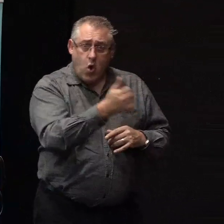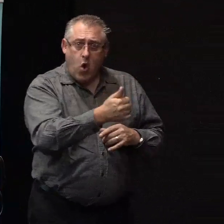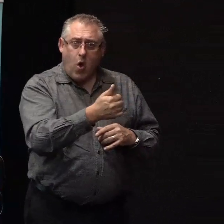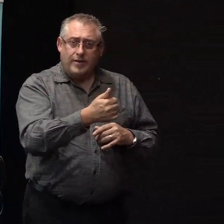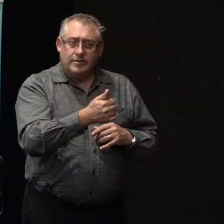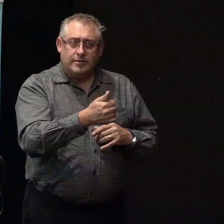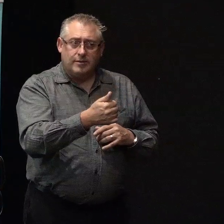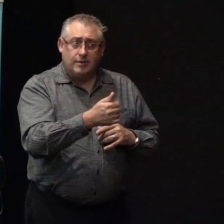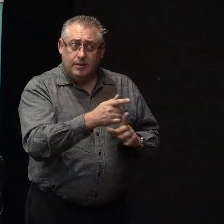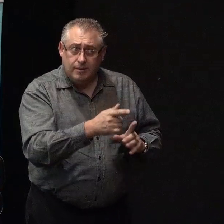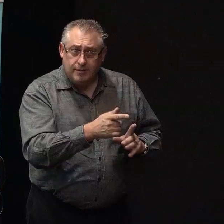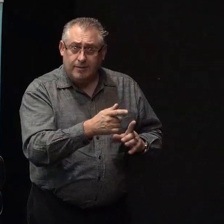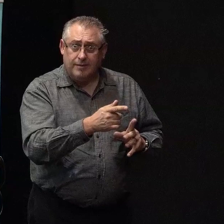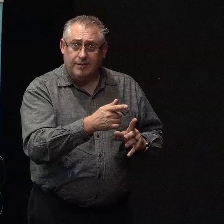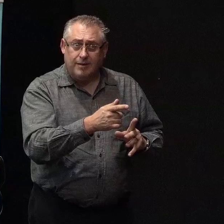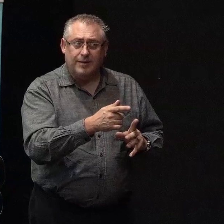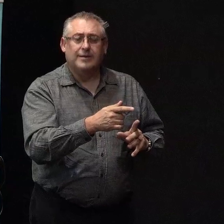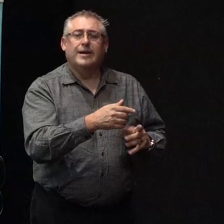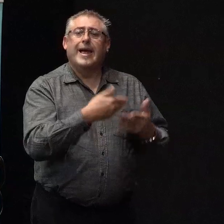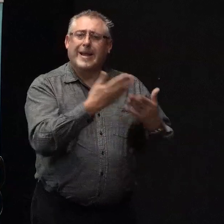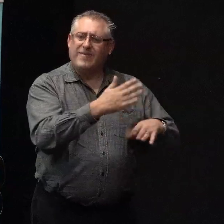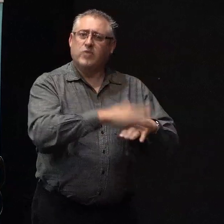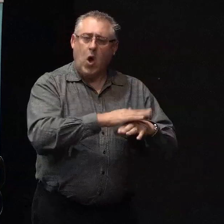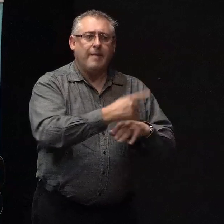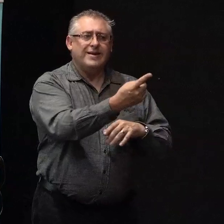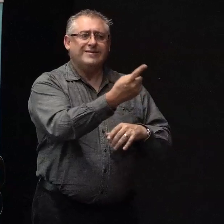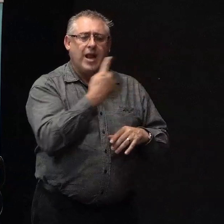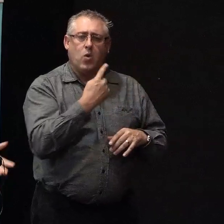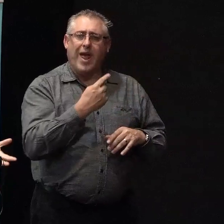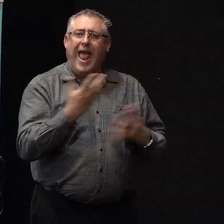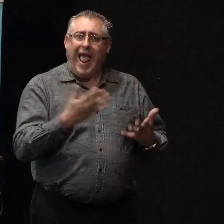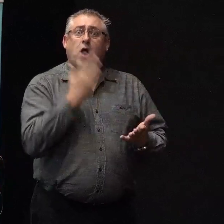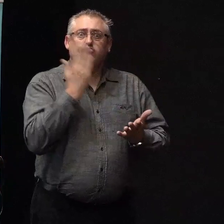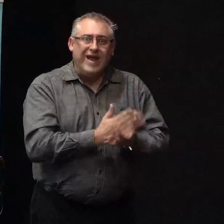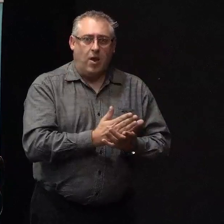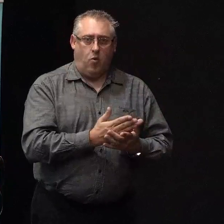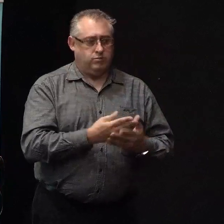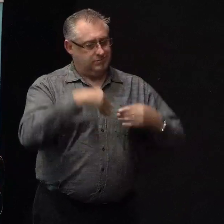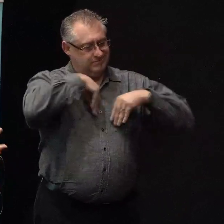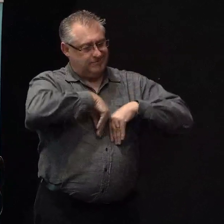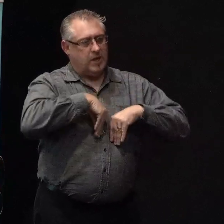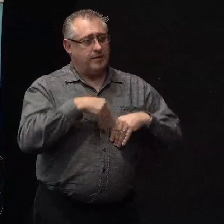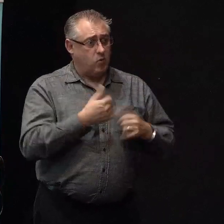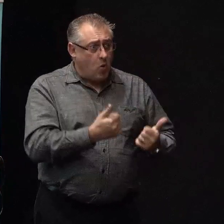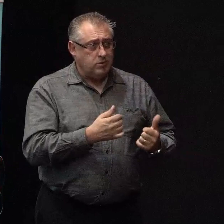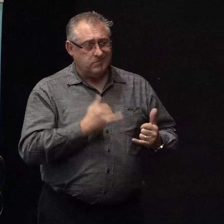space to tell you how they really are. Because all right is a conversation and we need to be looking out for each other's well